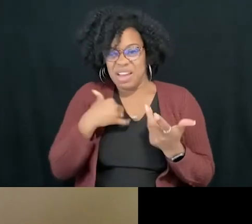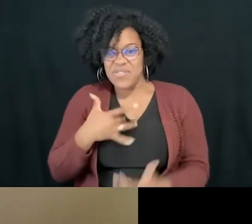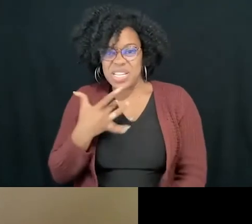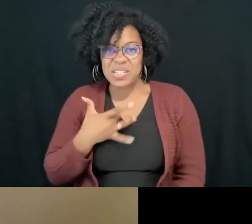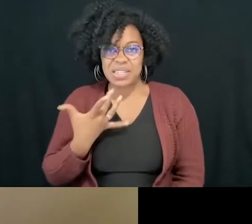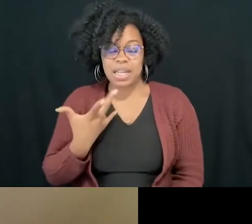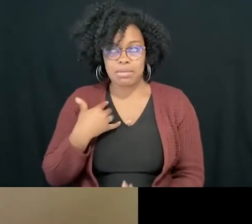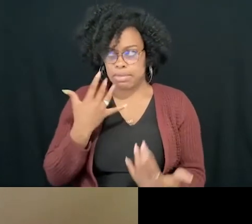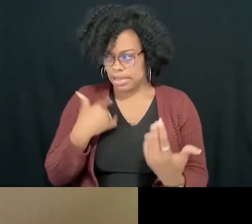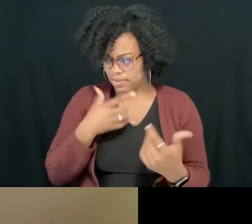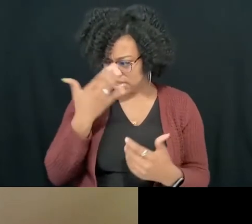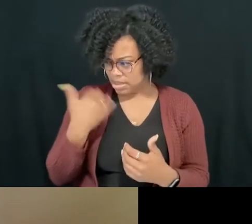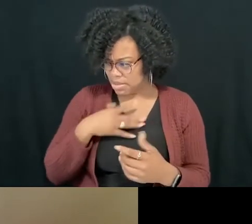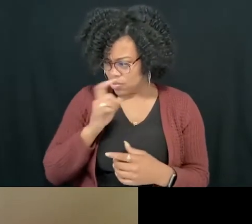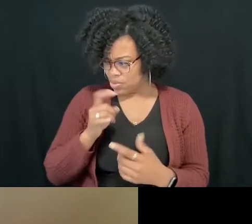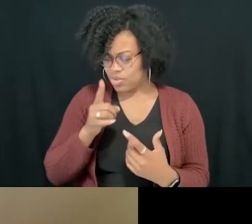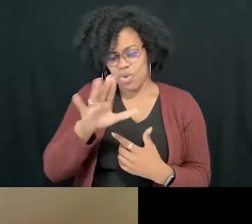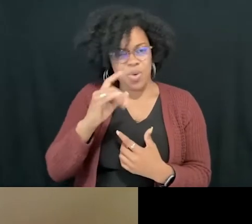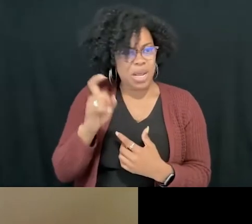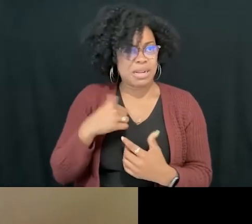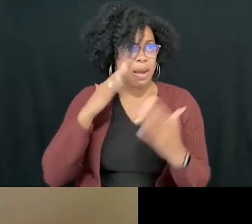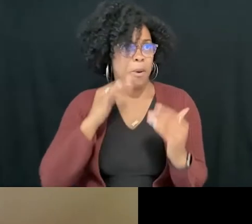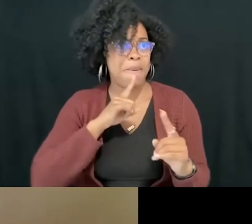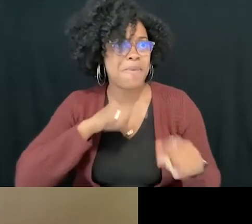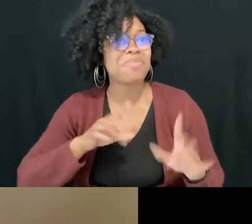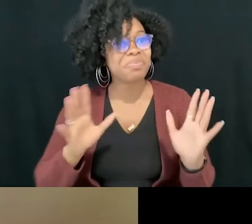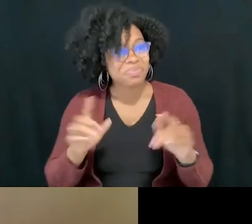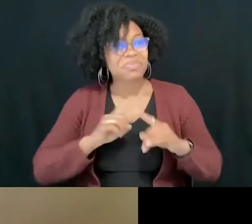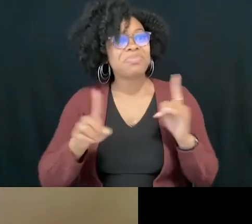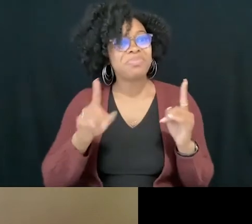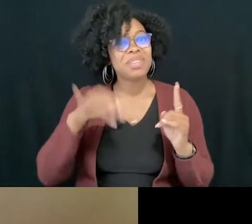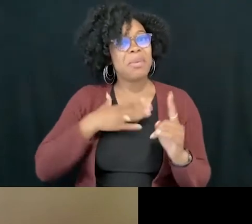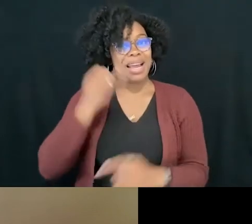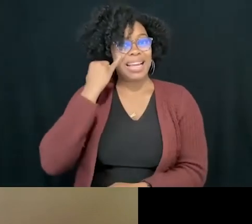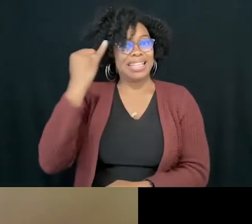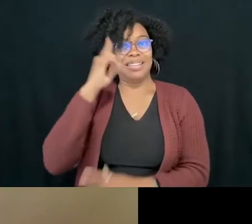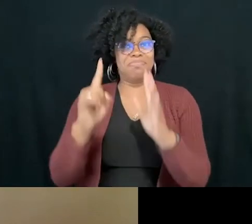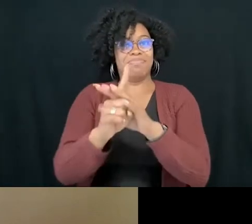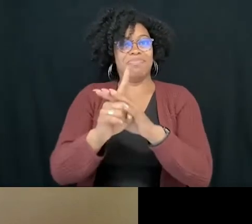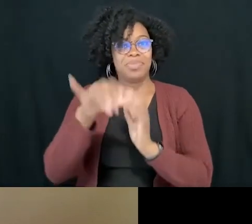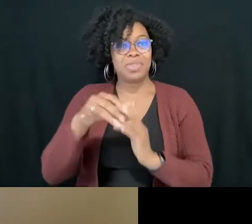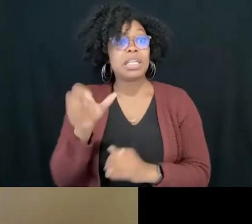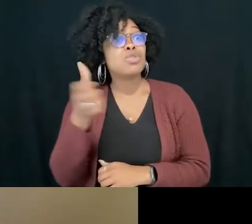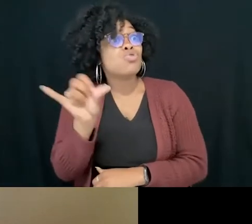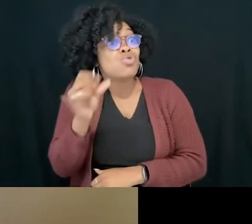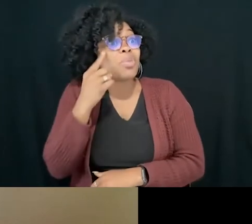question now. I hope I'm answering your question. But that's sort of where the where the ideas come from. The other thing is, because I spend so much time with families